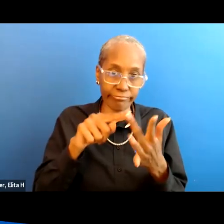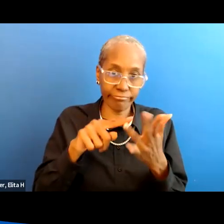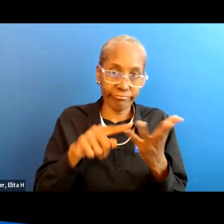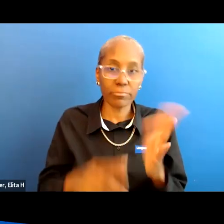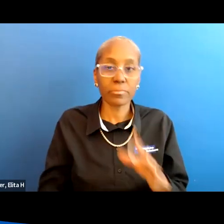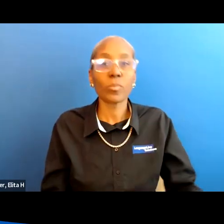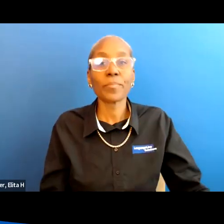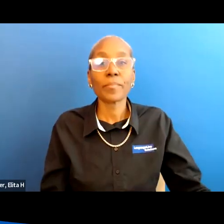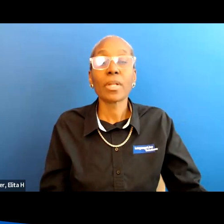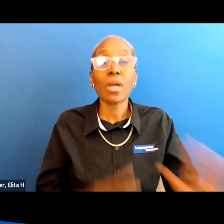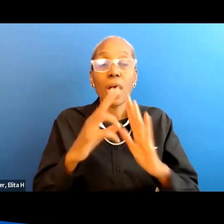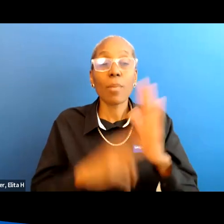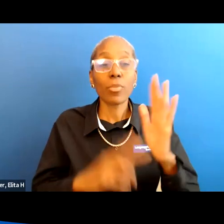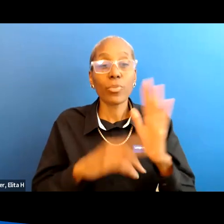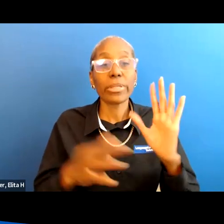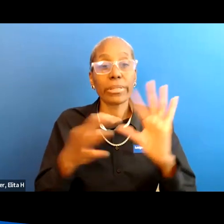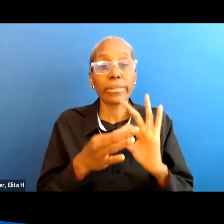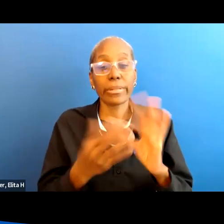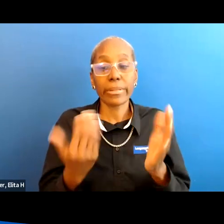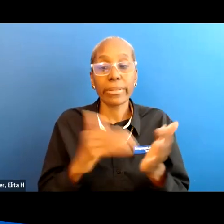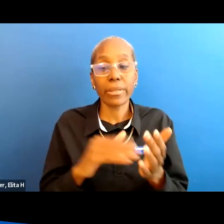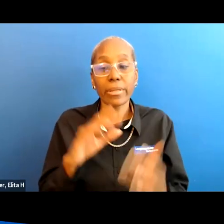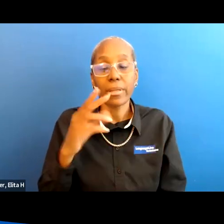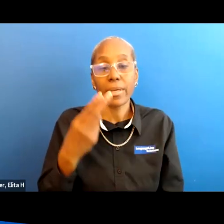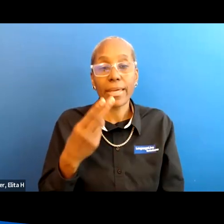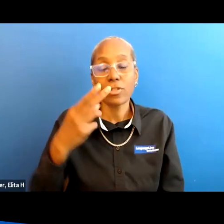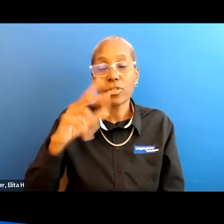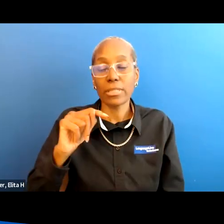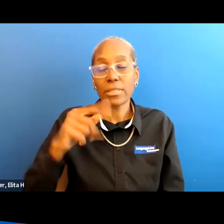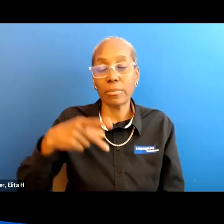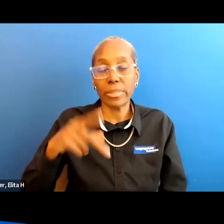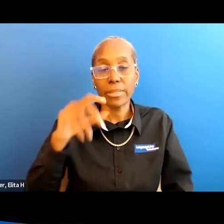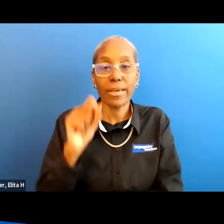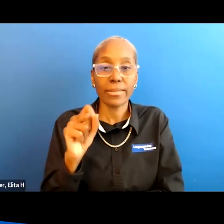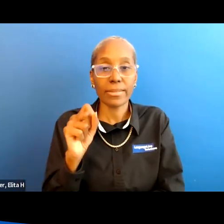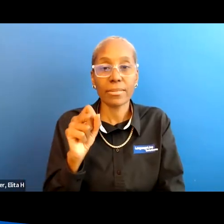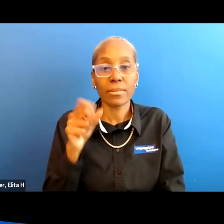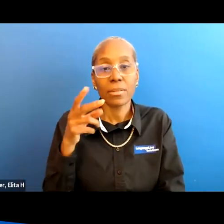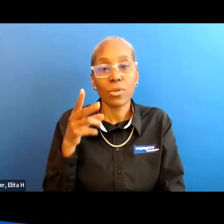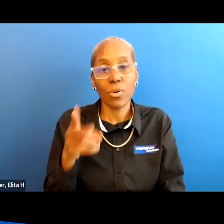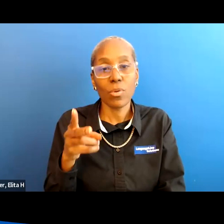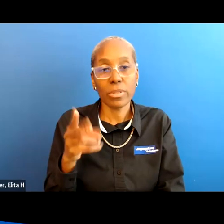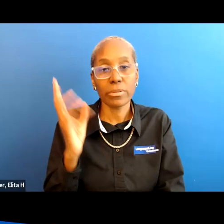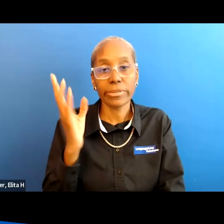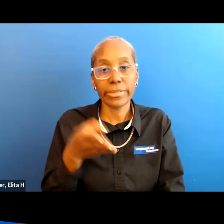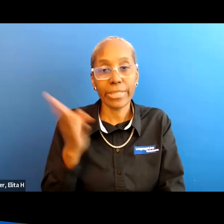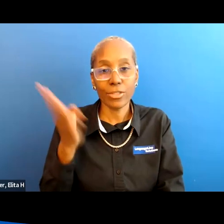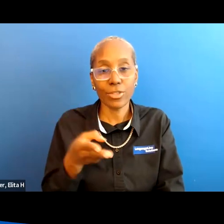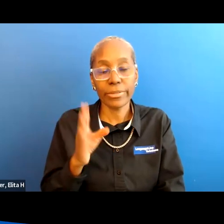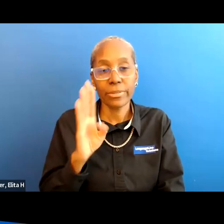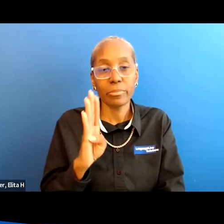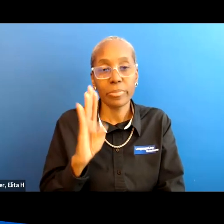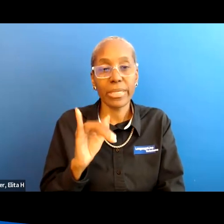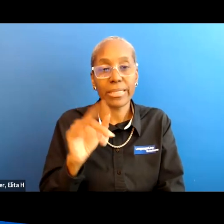okay i'm going to read the link again um it's https colon slash slash bit